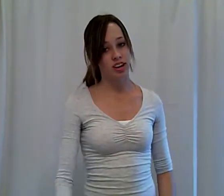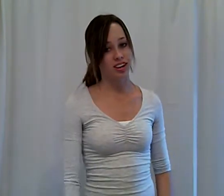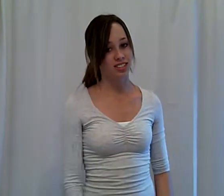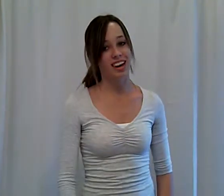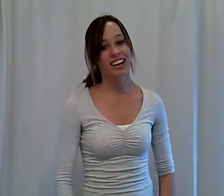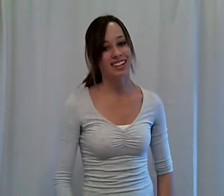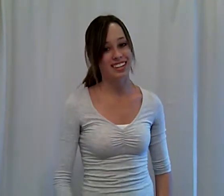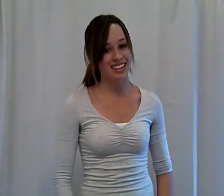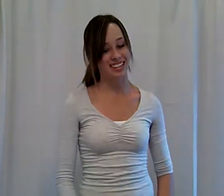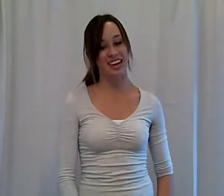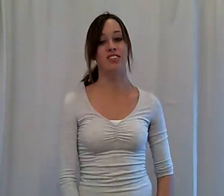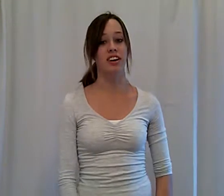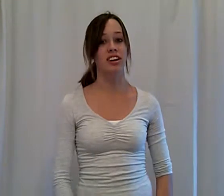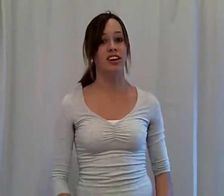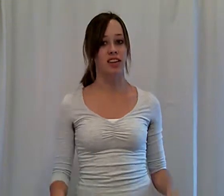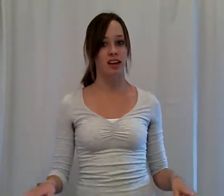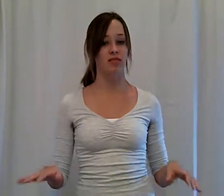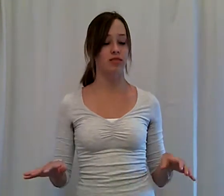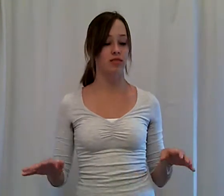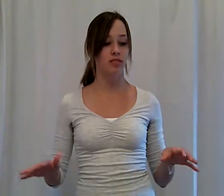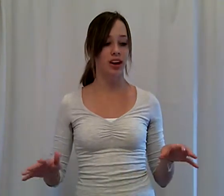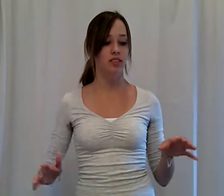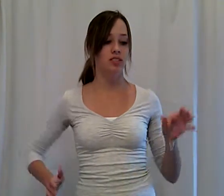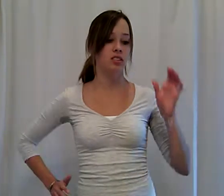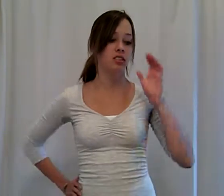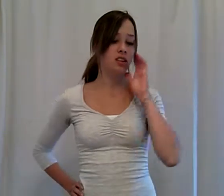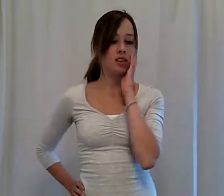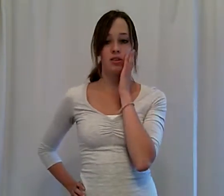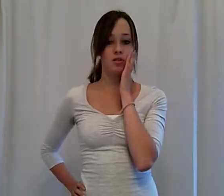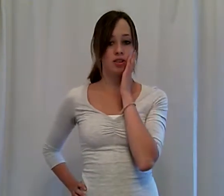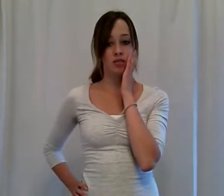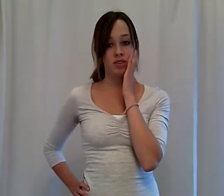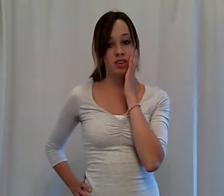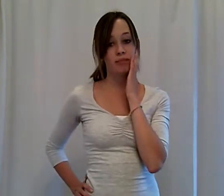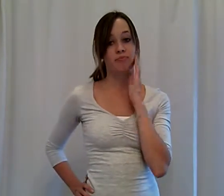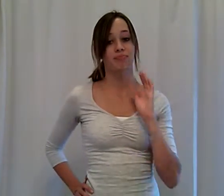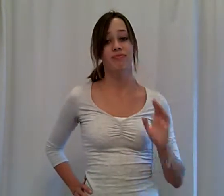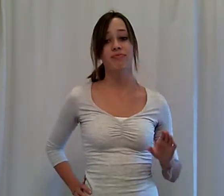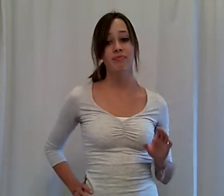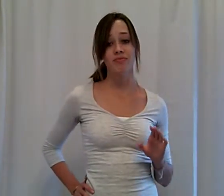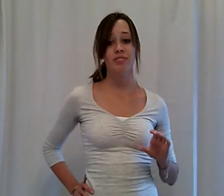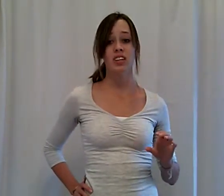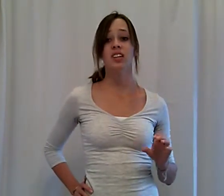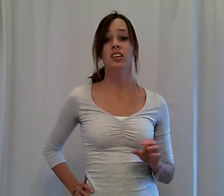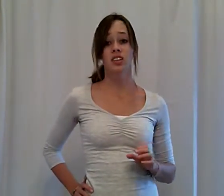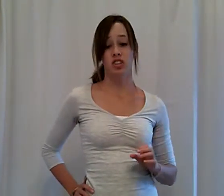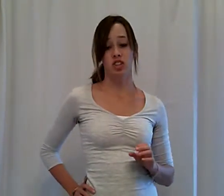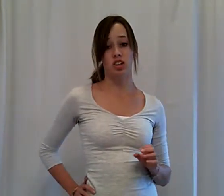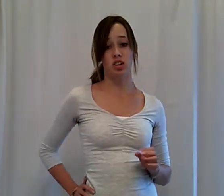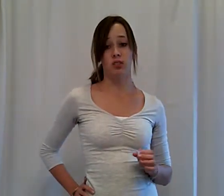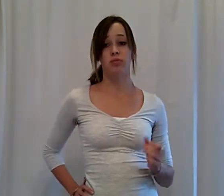tries to actually get that right and that fast and that order and everything. Just so you know.